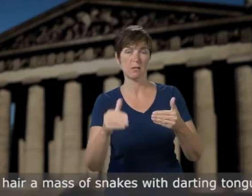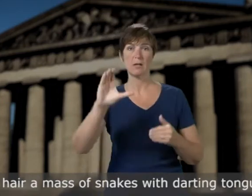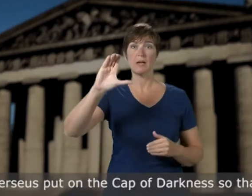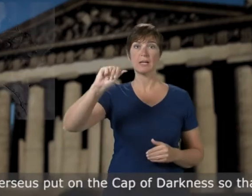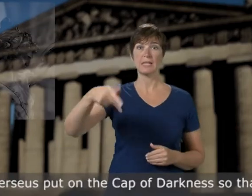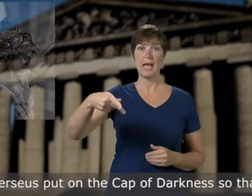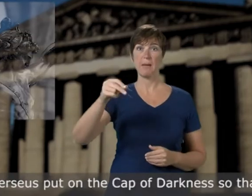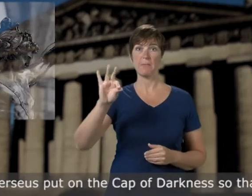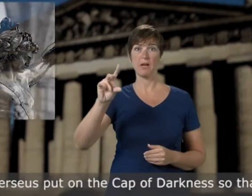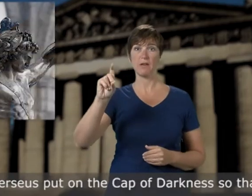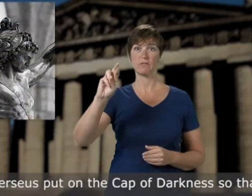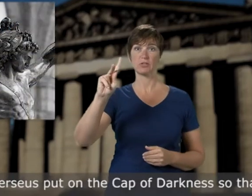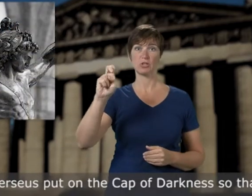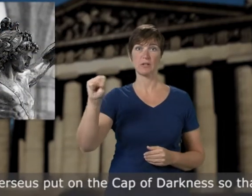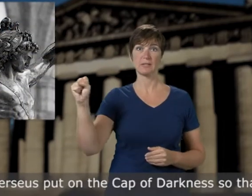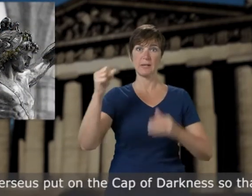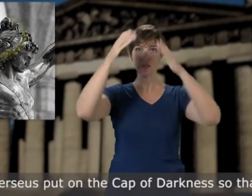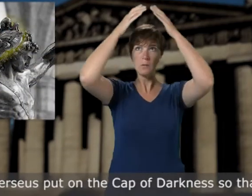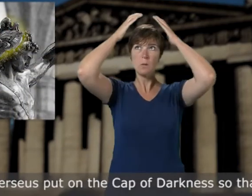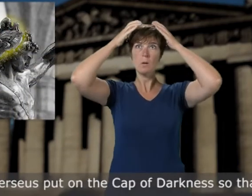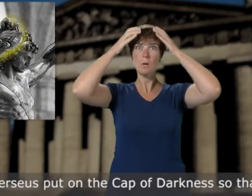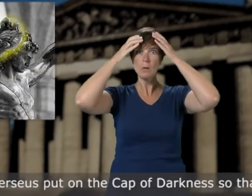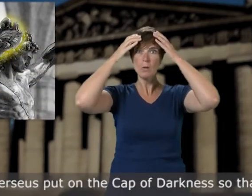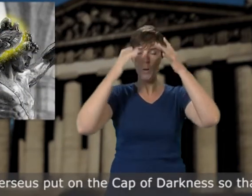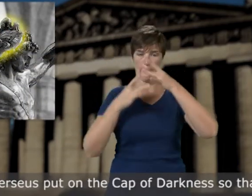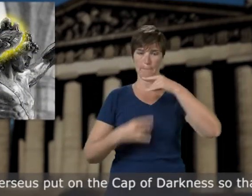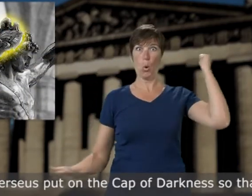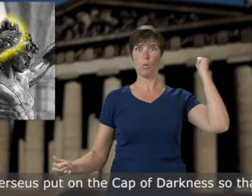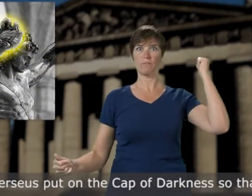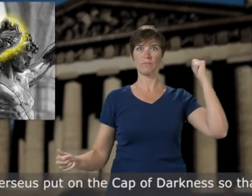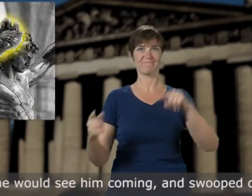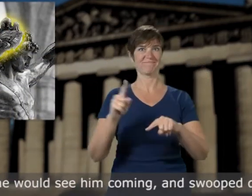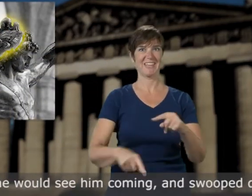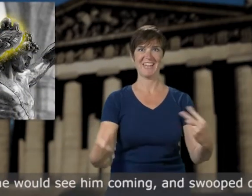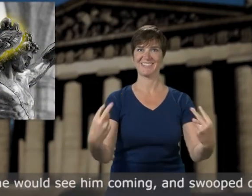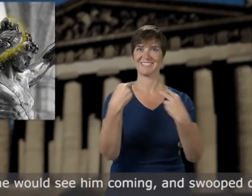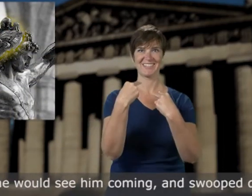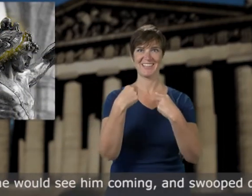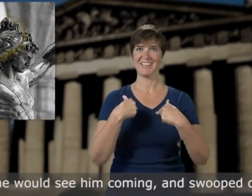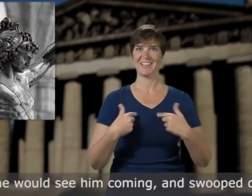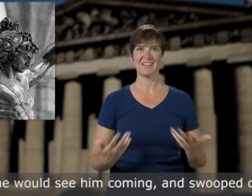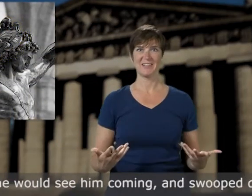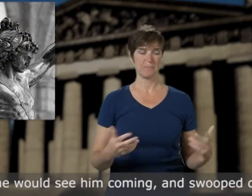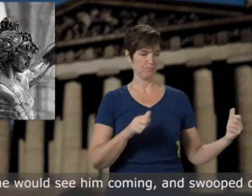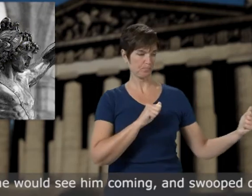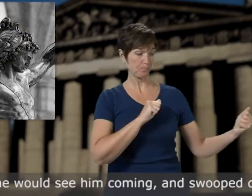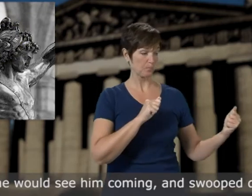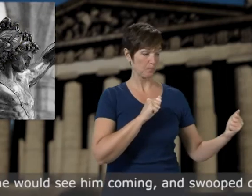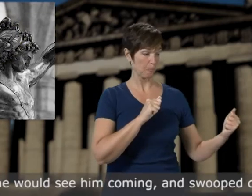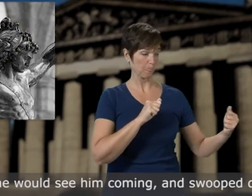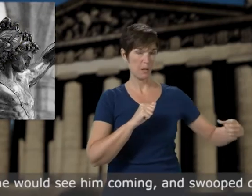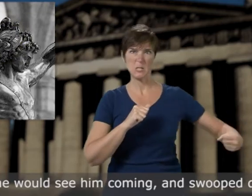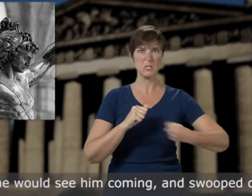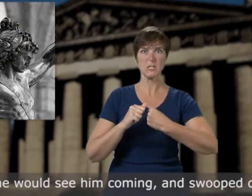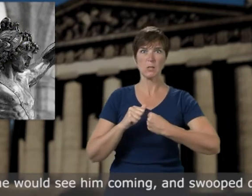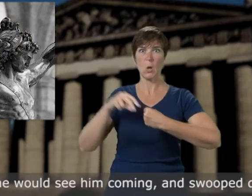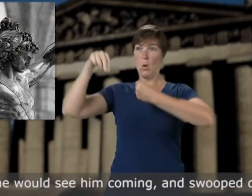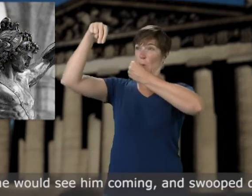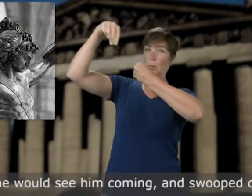Perseus put on the cap of darkness so that no one would see him coming and swooped down